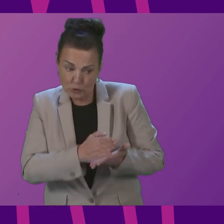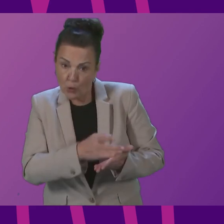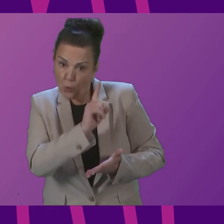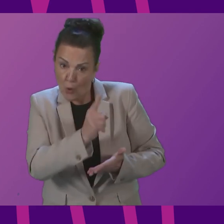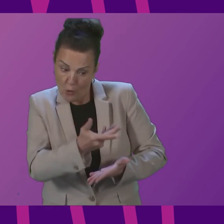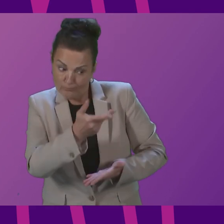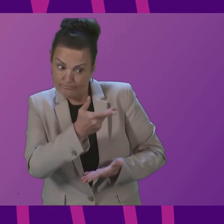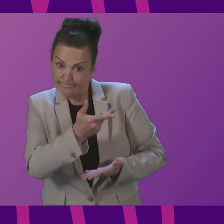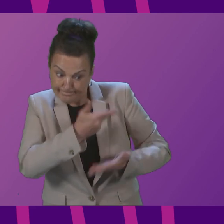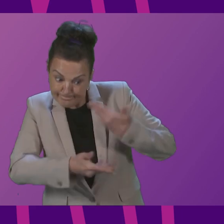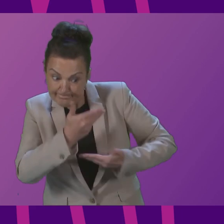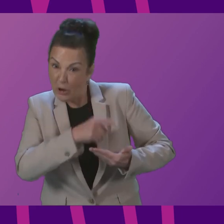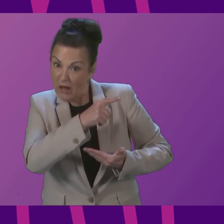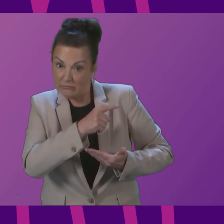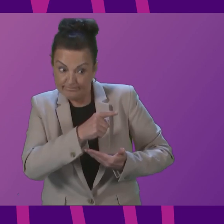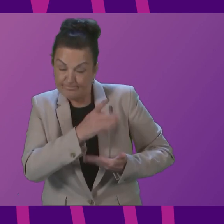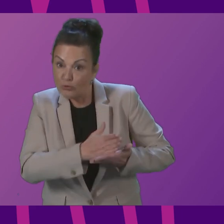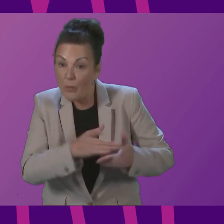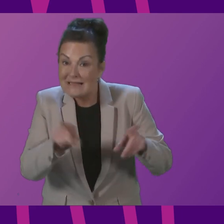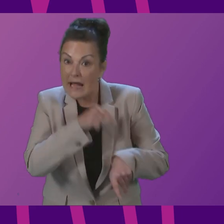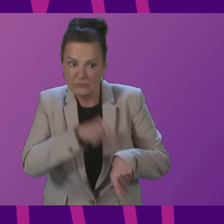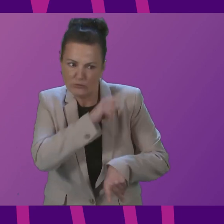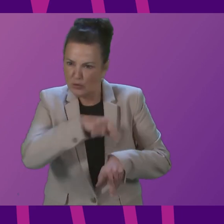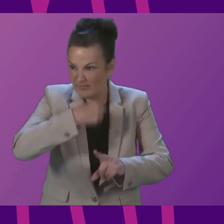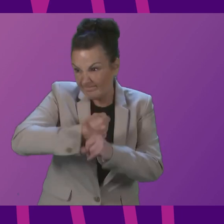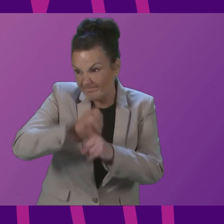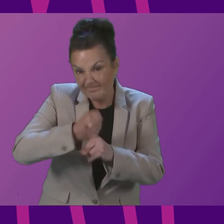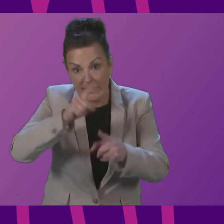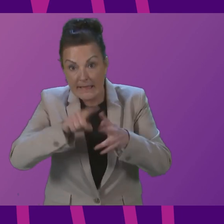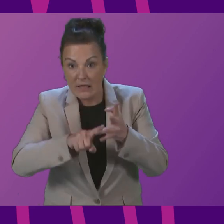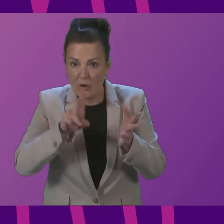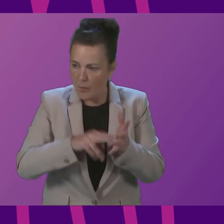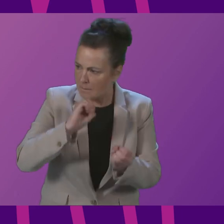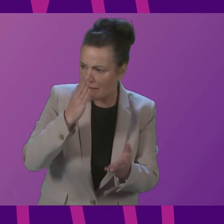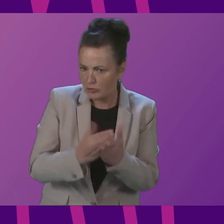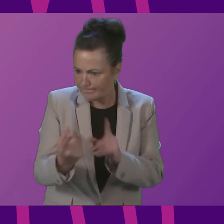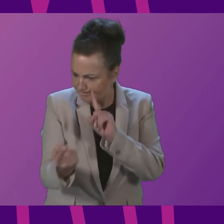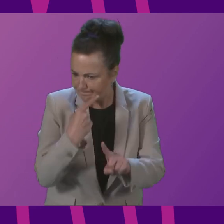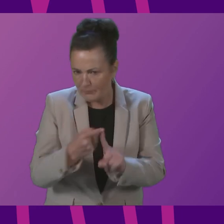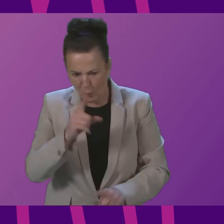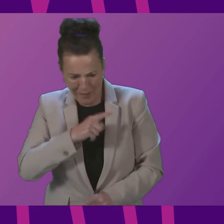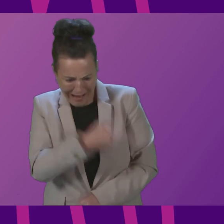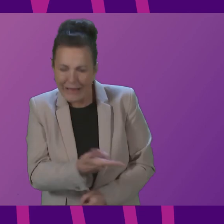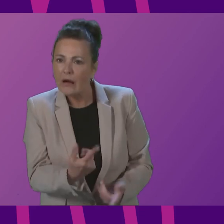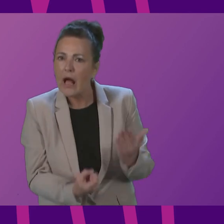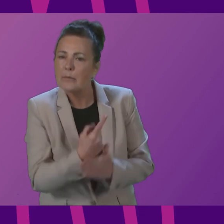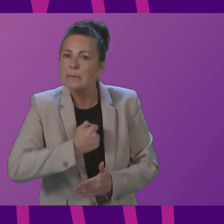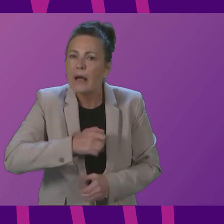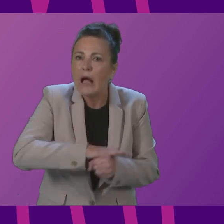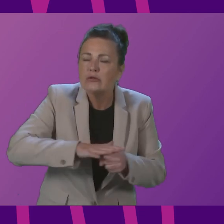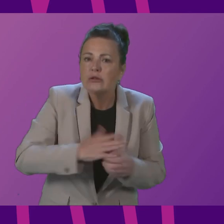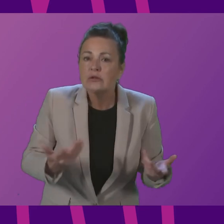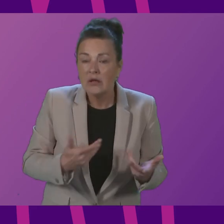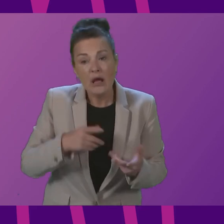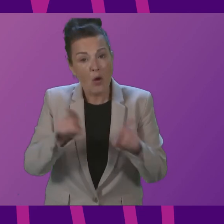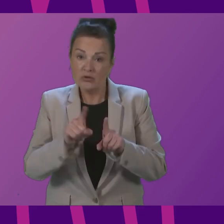she will pursue E.ON with tremendous energy to get answers and engagement and I would encourage E.ON to engage